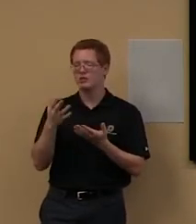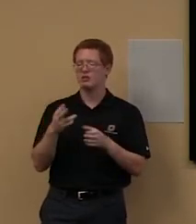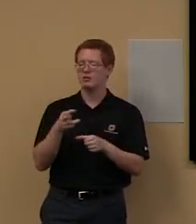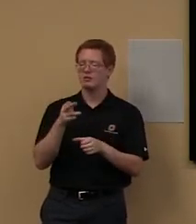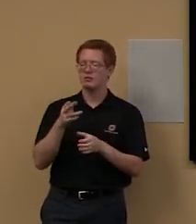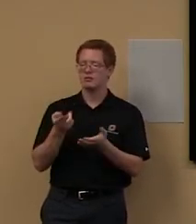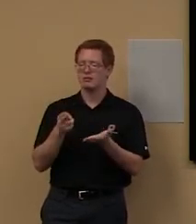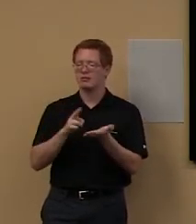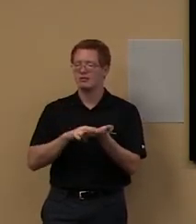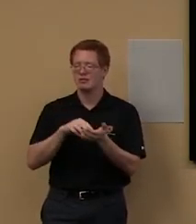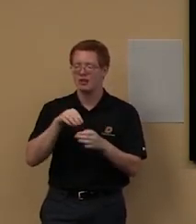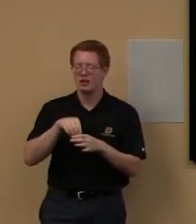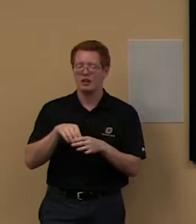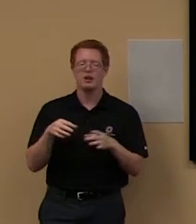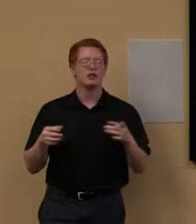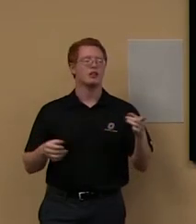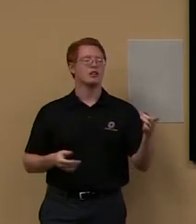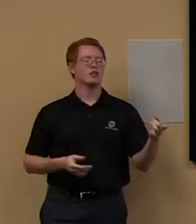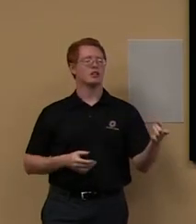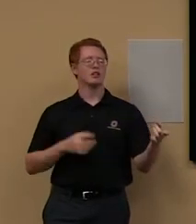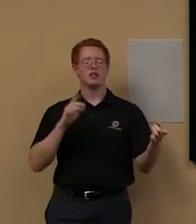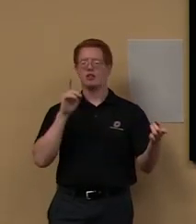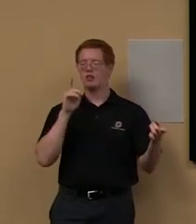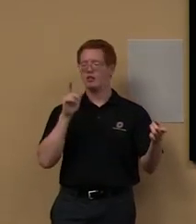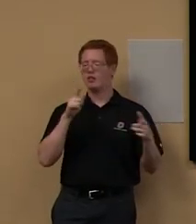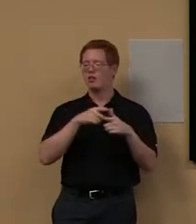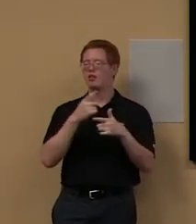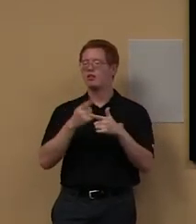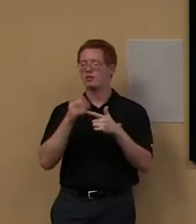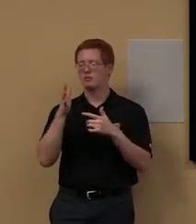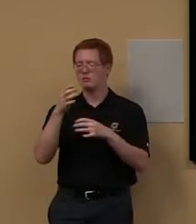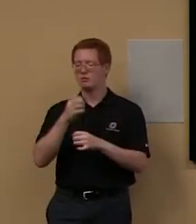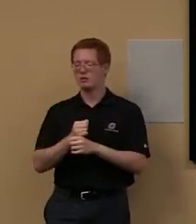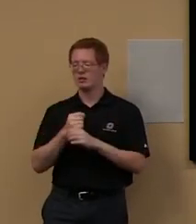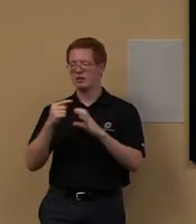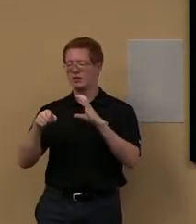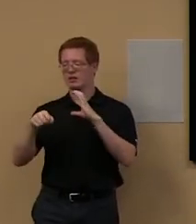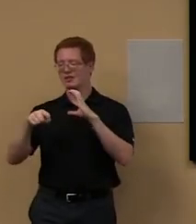So, and then you'll get an email saying when it's ready for you.